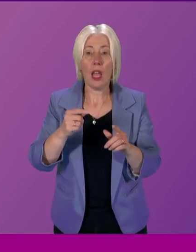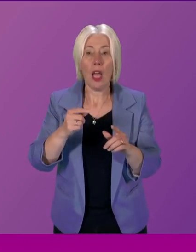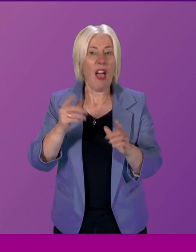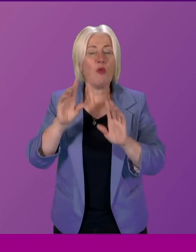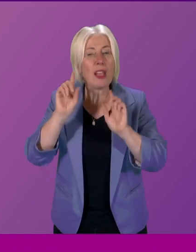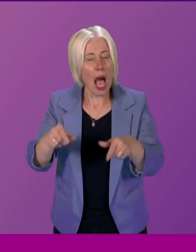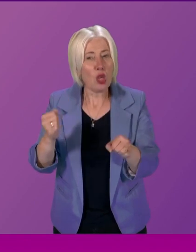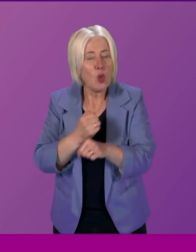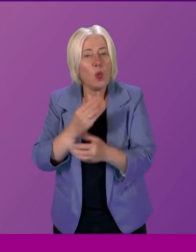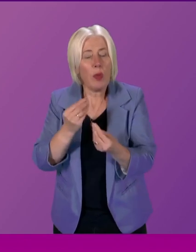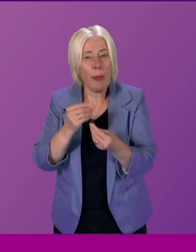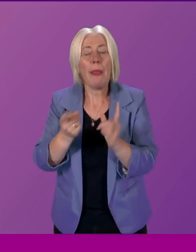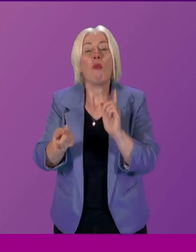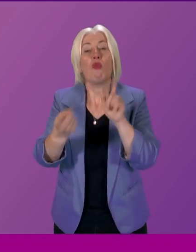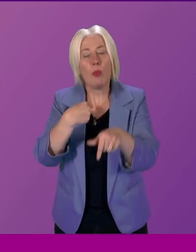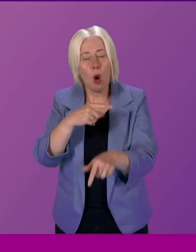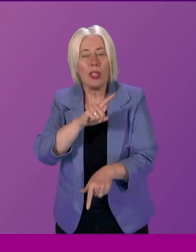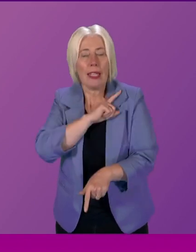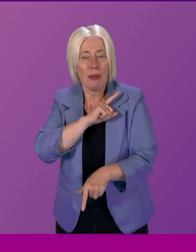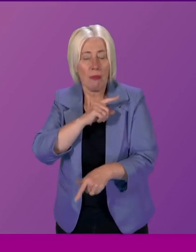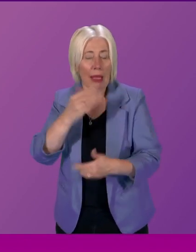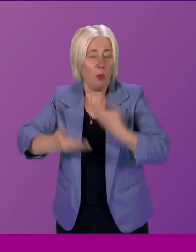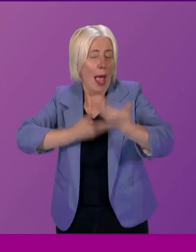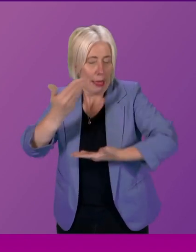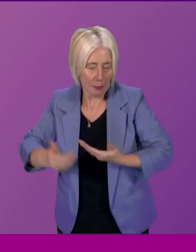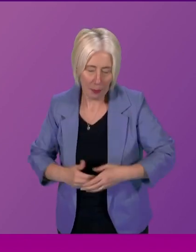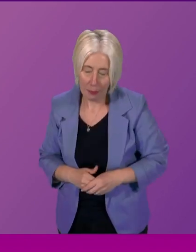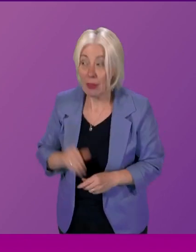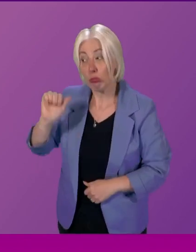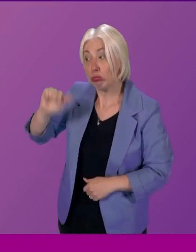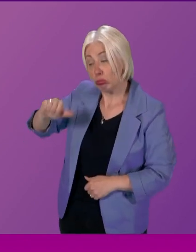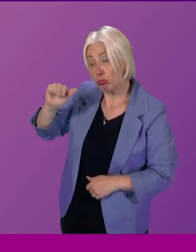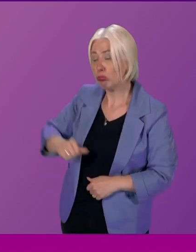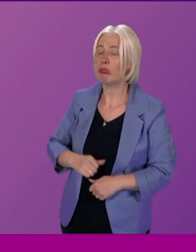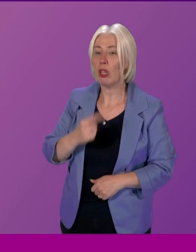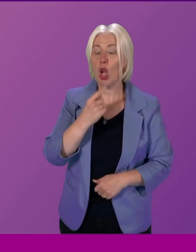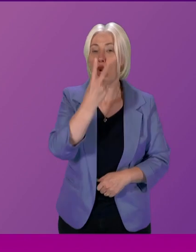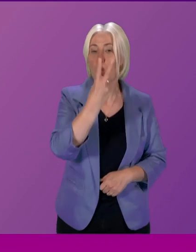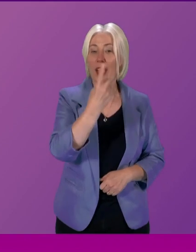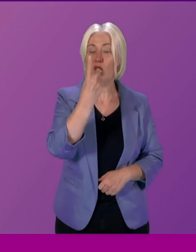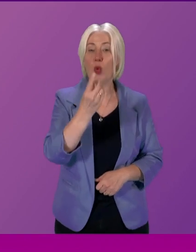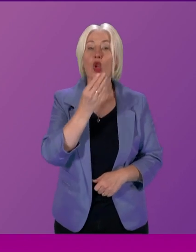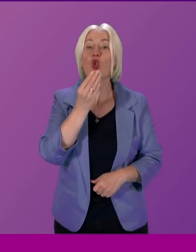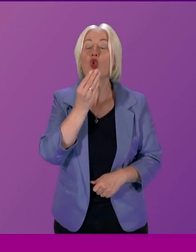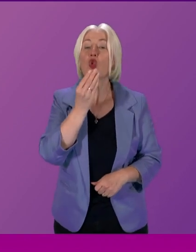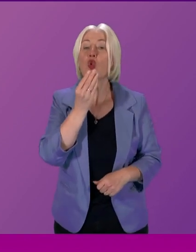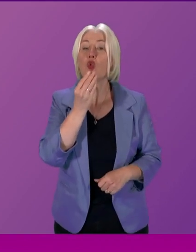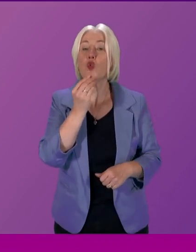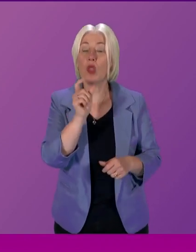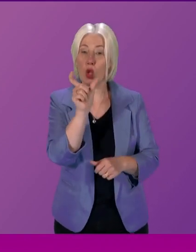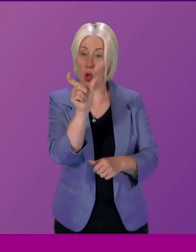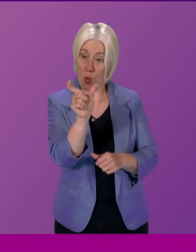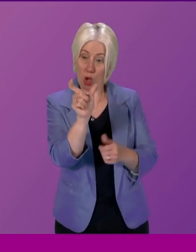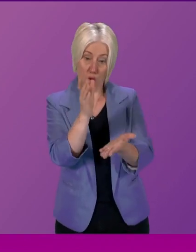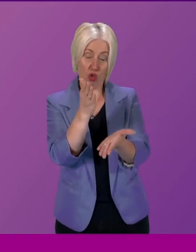point with which I wholesomely agree I was just mentioning there's 21 uses of the term trust in the